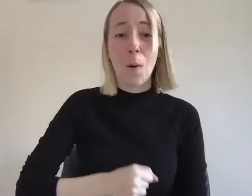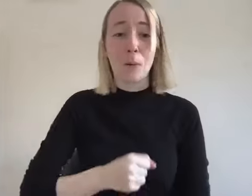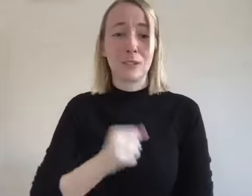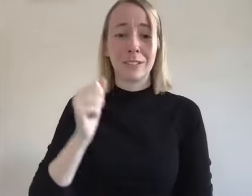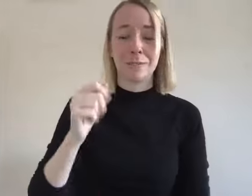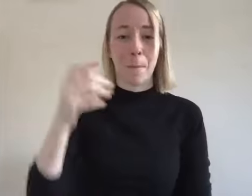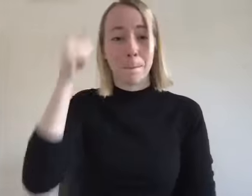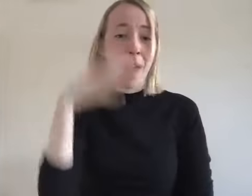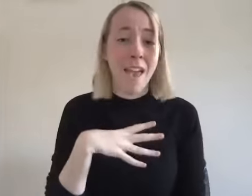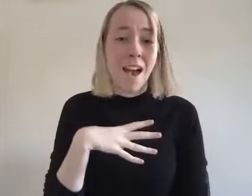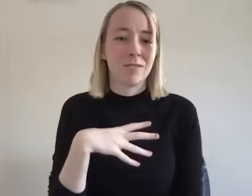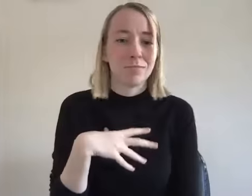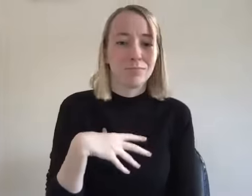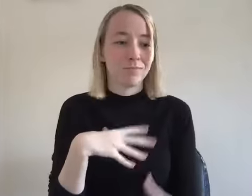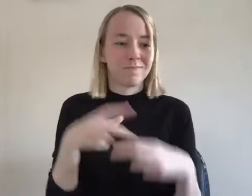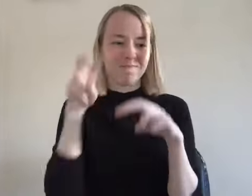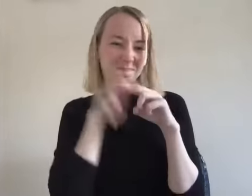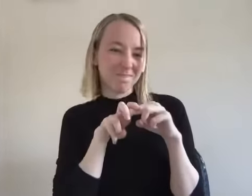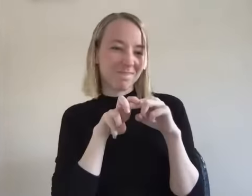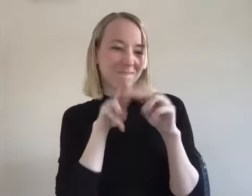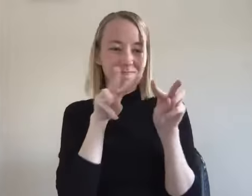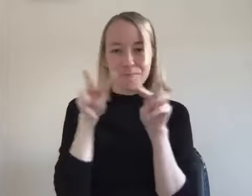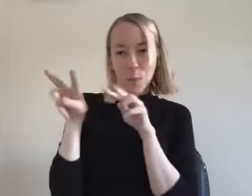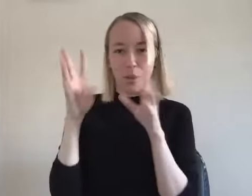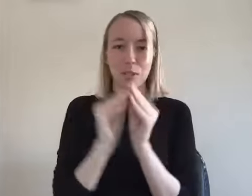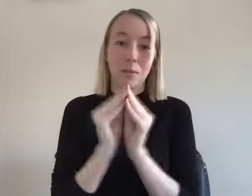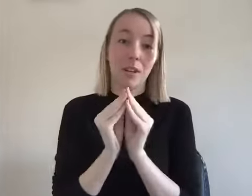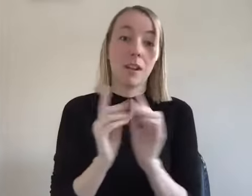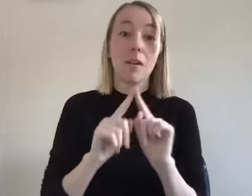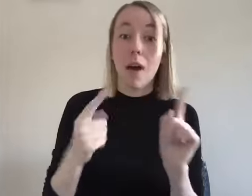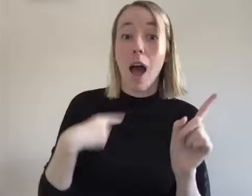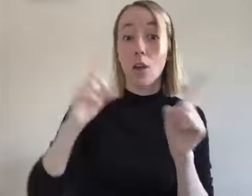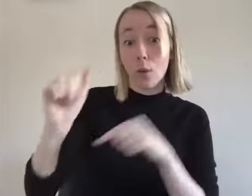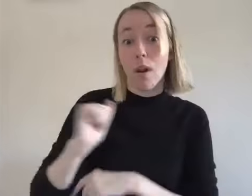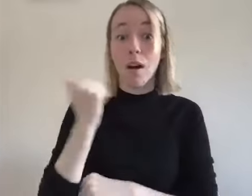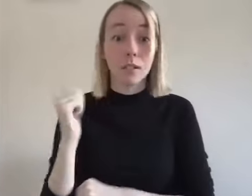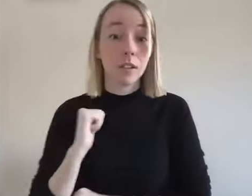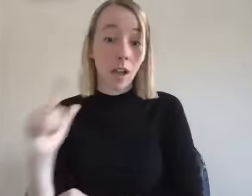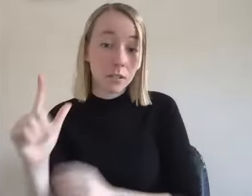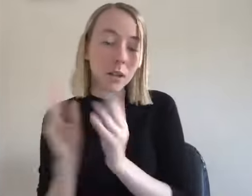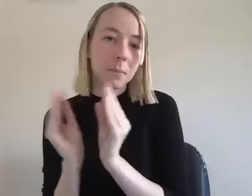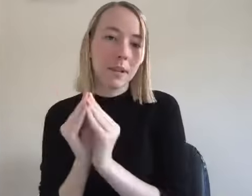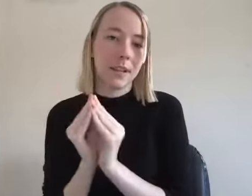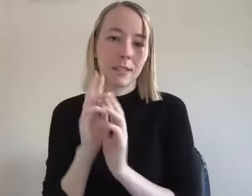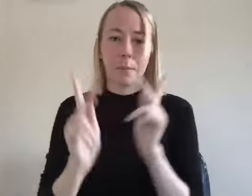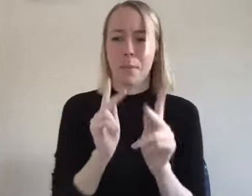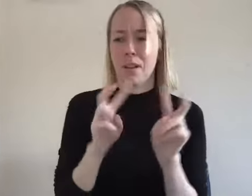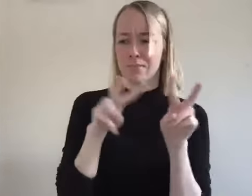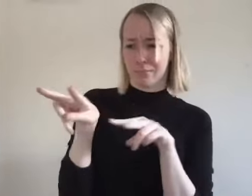i'm still the old almost the old curmudgeon in meetings sometimes uh and and while going to other al-anon meetings and people are